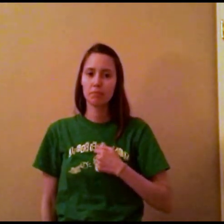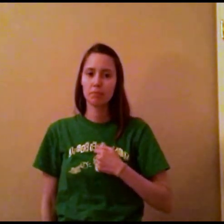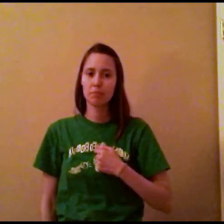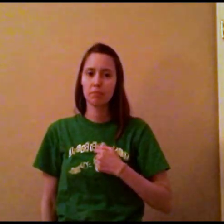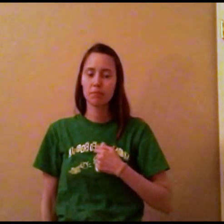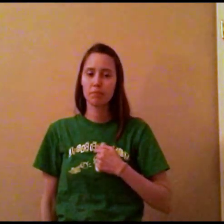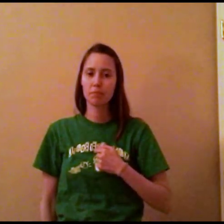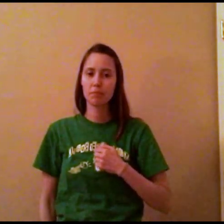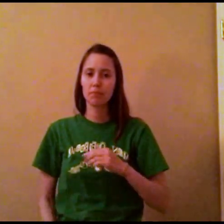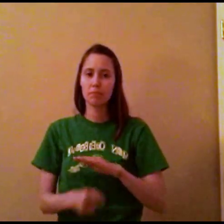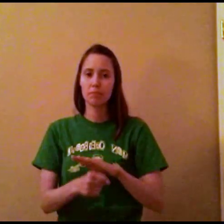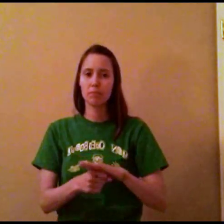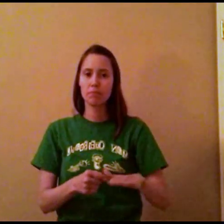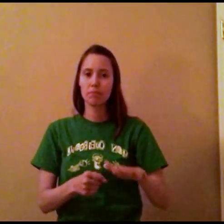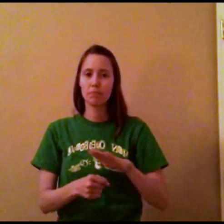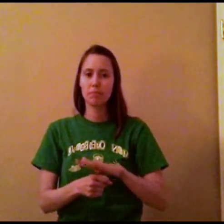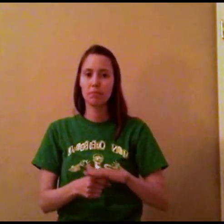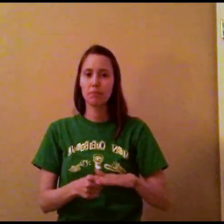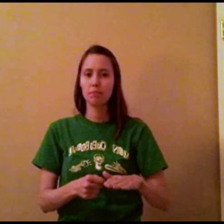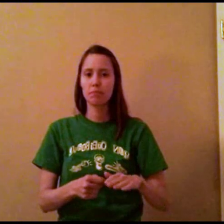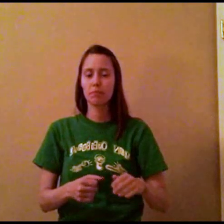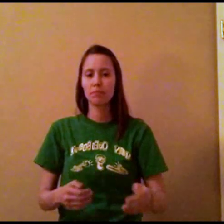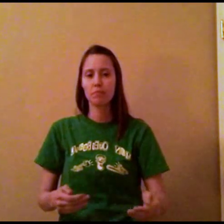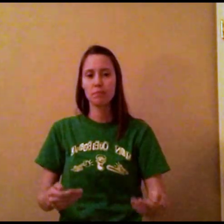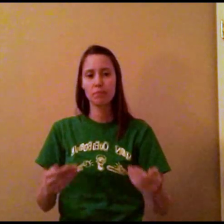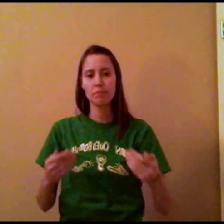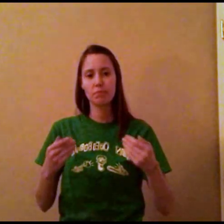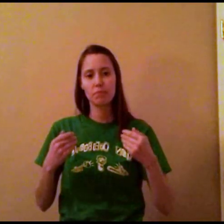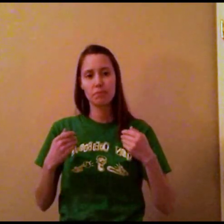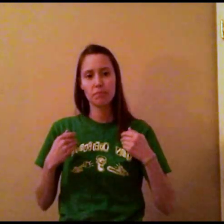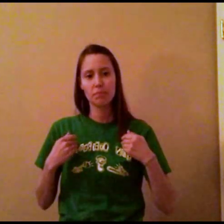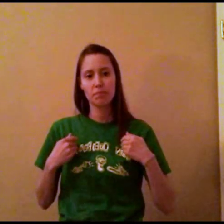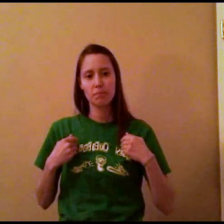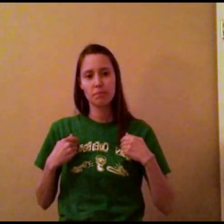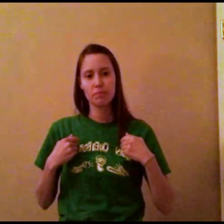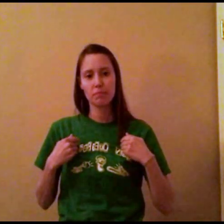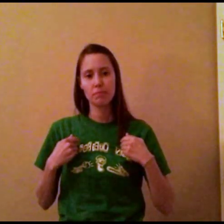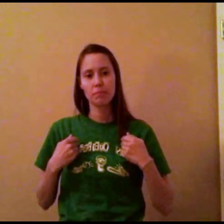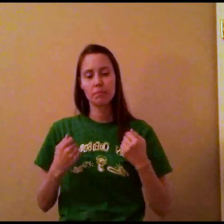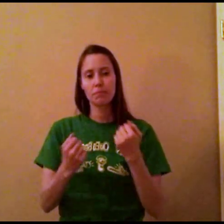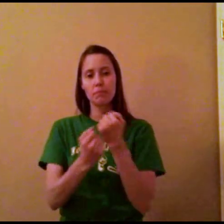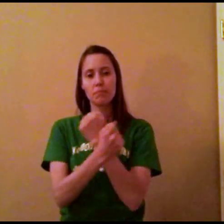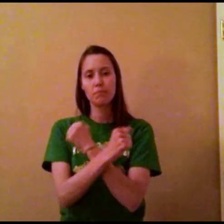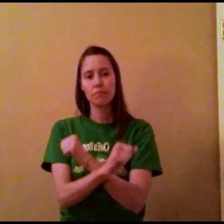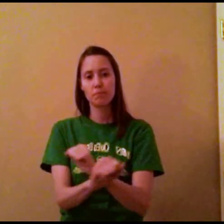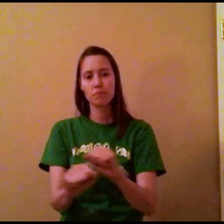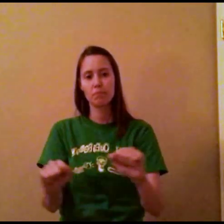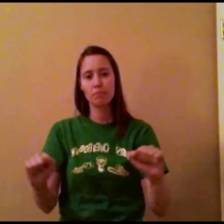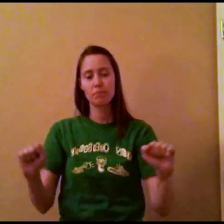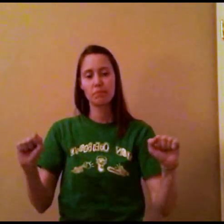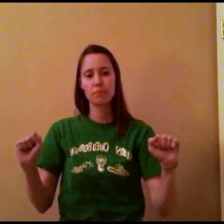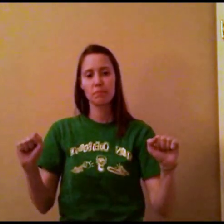I, Sufficient to own, to redeem